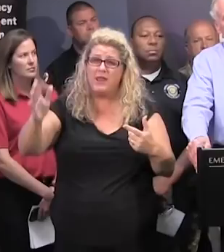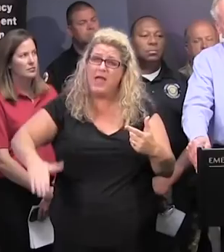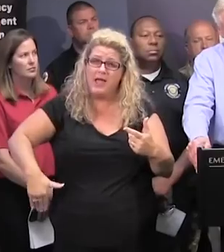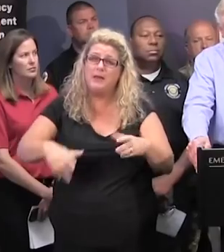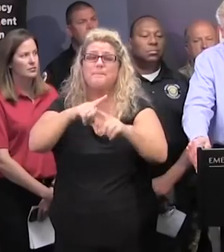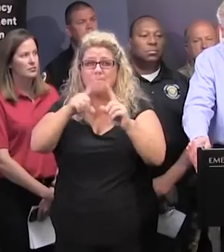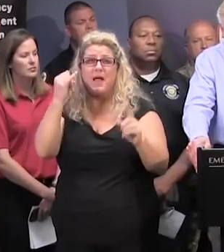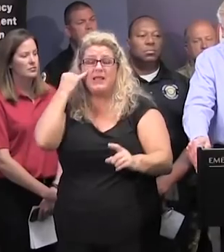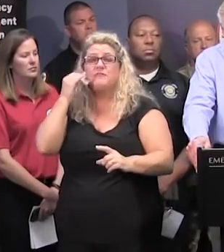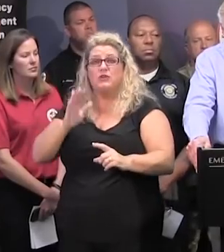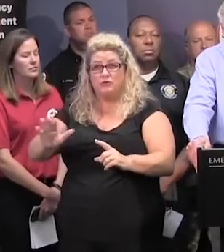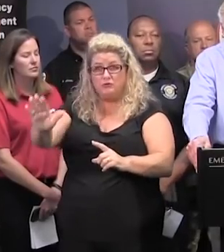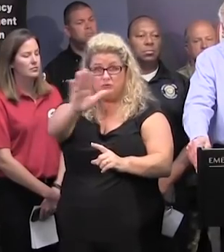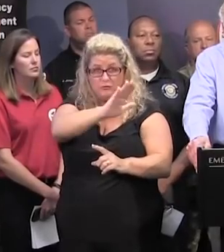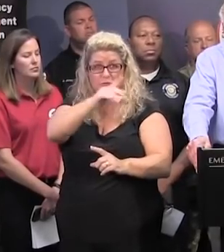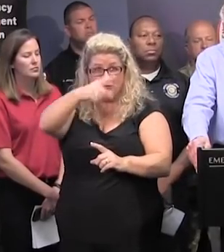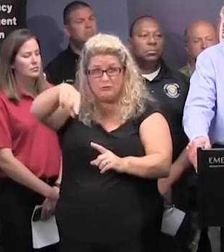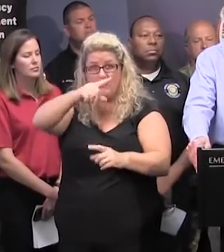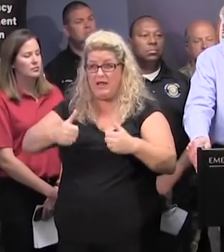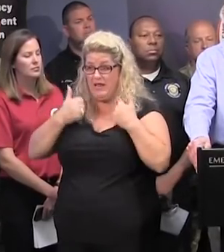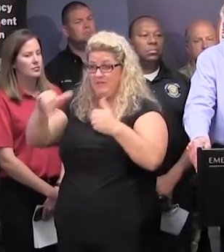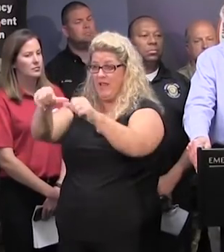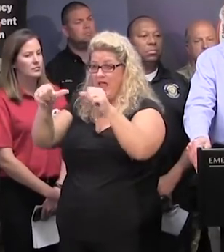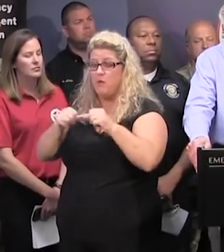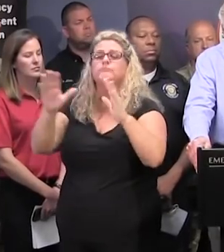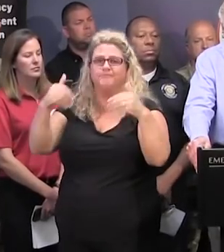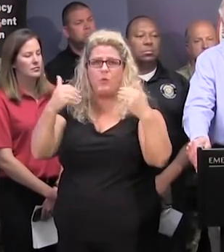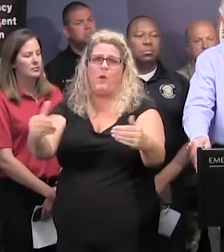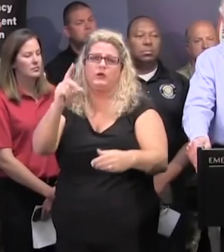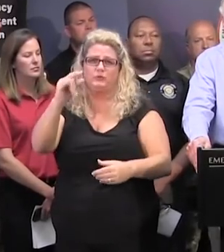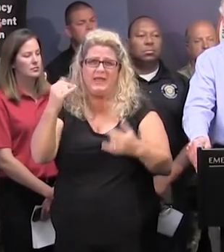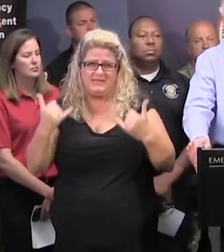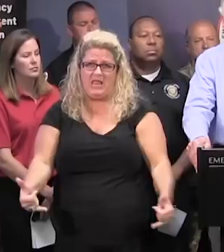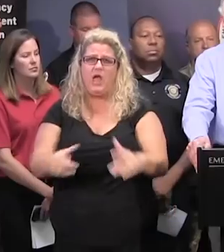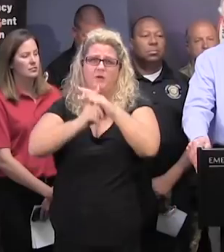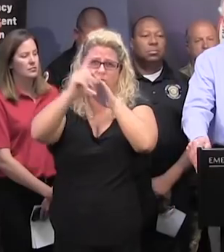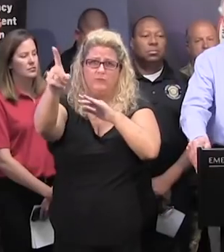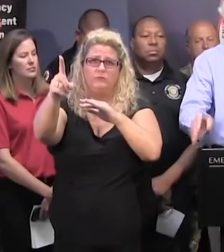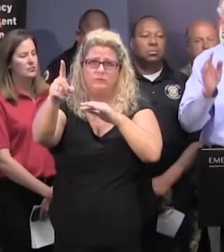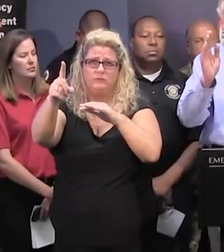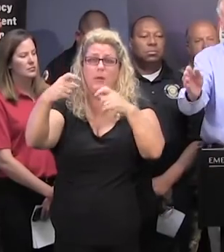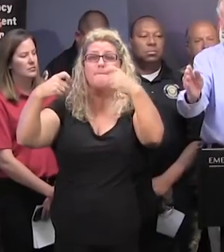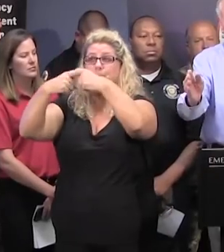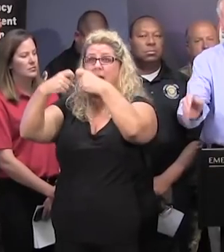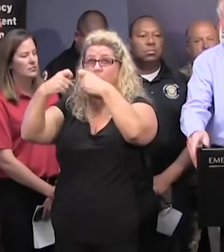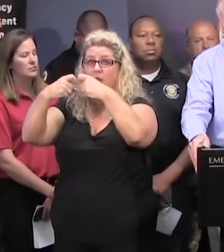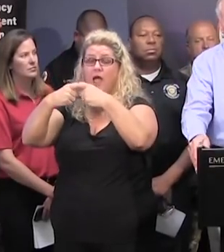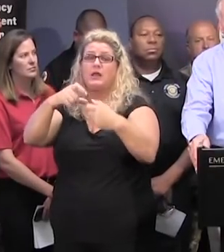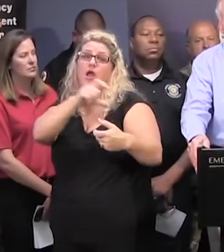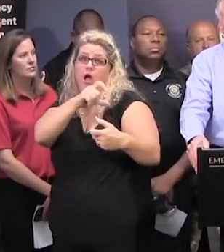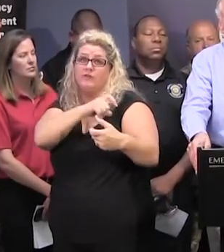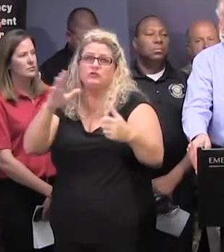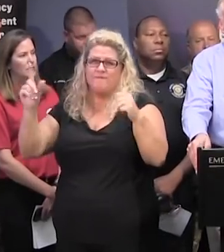in one of these areas, you need to go on and get out now. Again, the power line crews, the law officers, and others will be the first to go